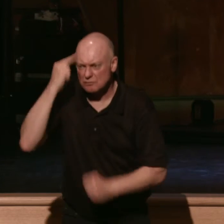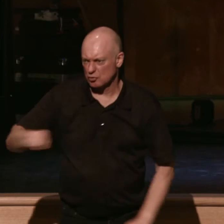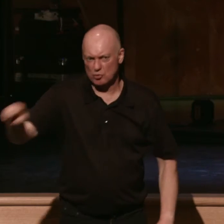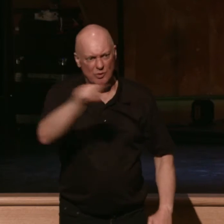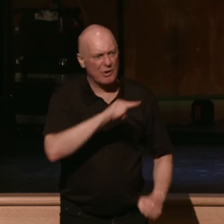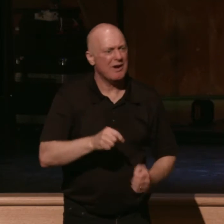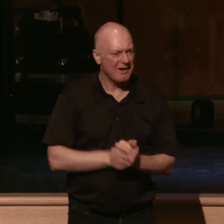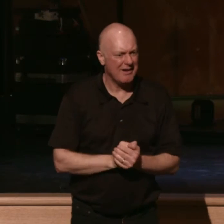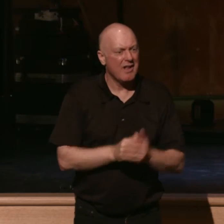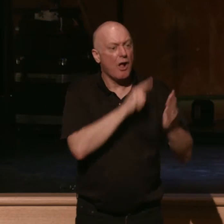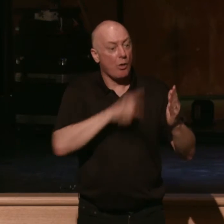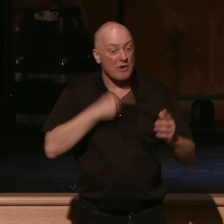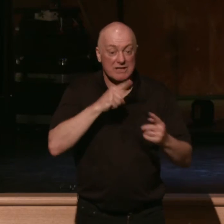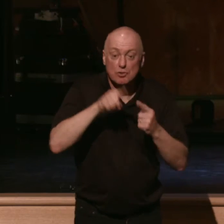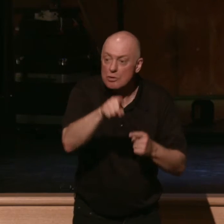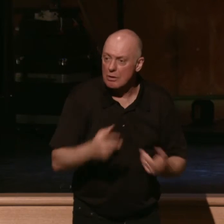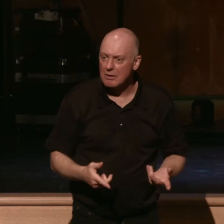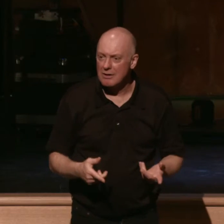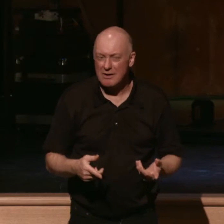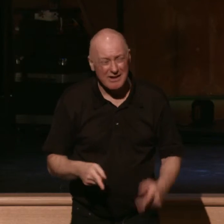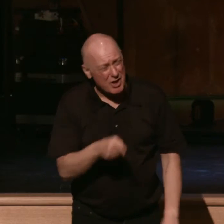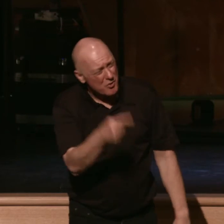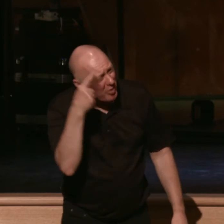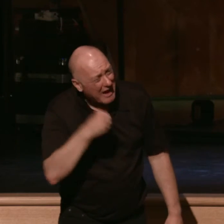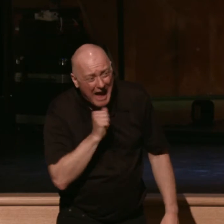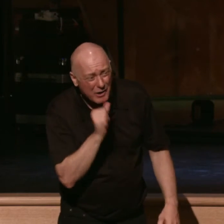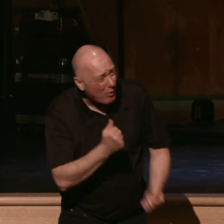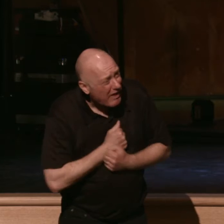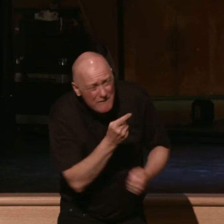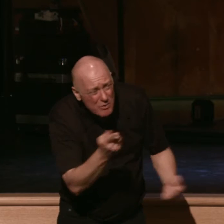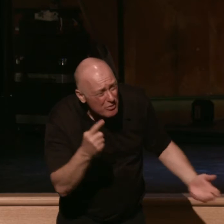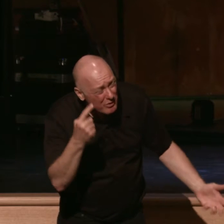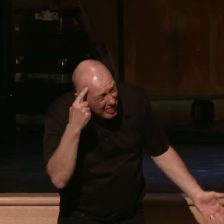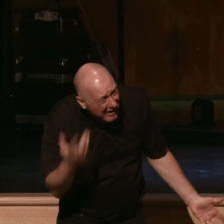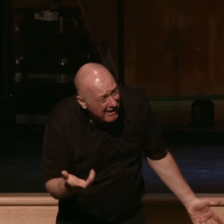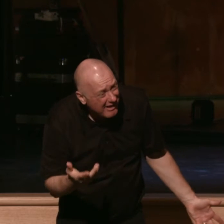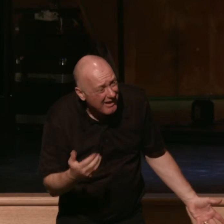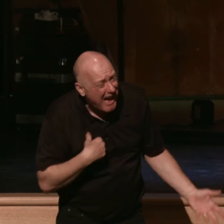The Lord says to you, you think I don't love you? I carried you out of Egypt.